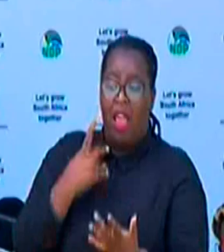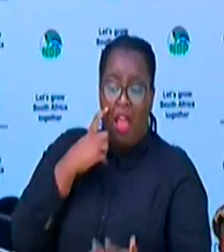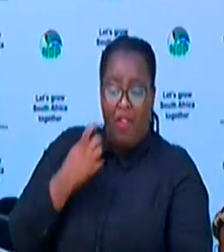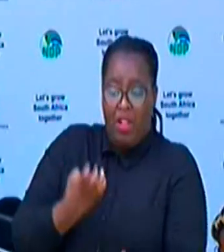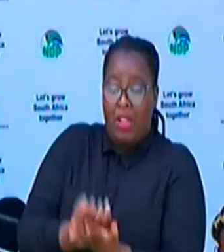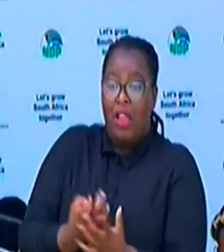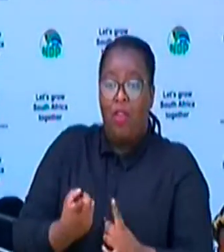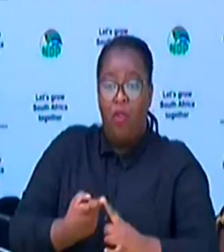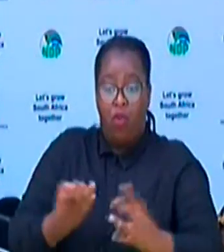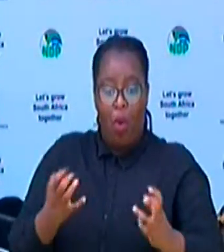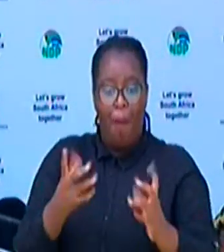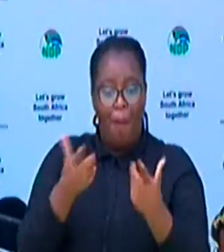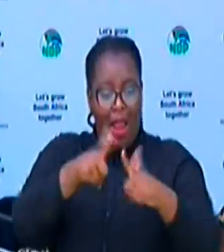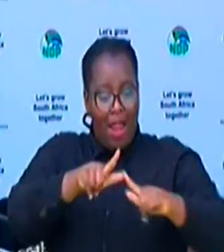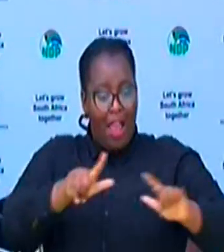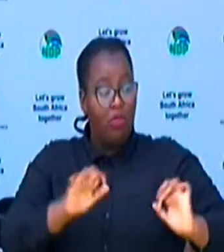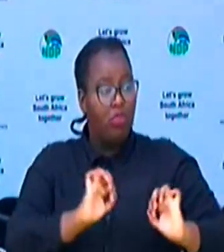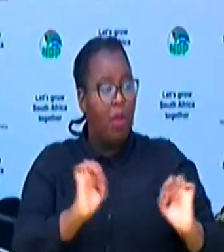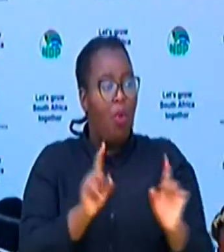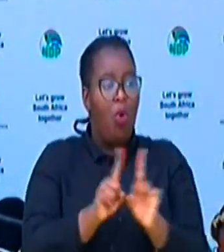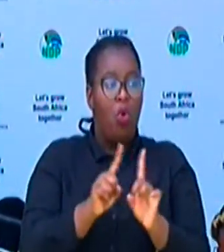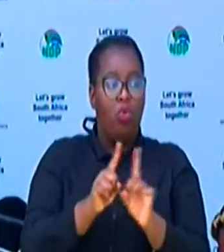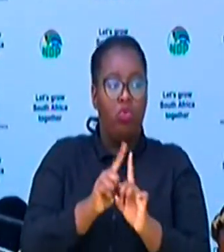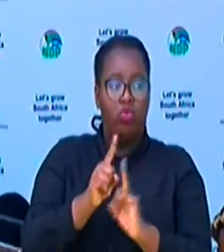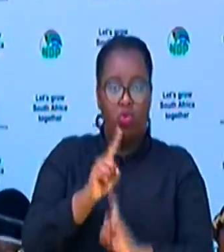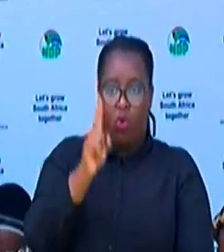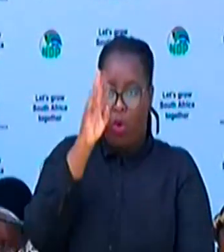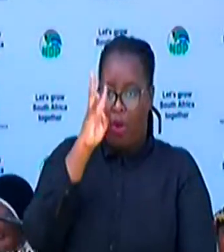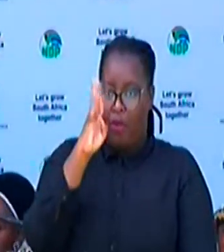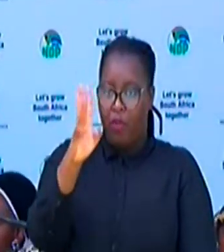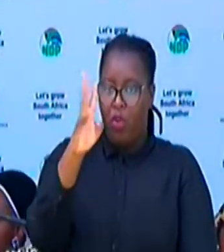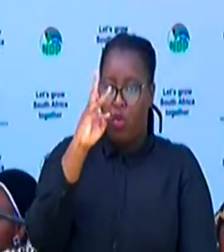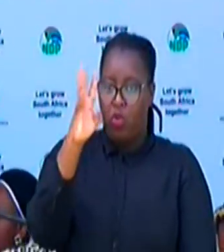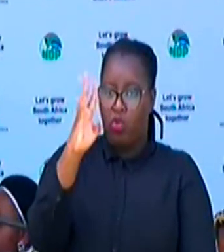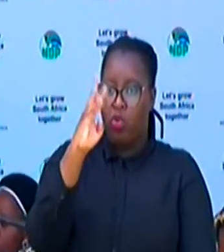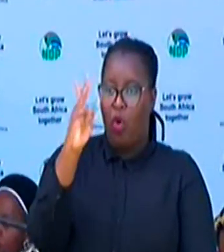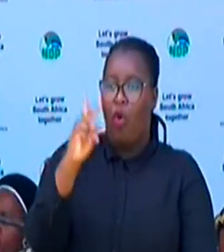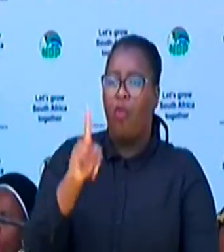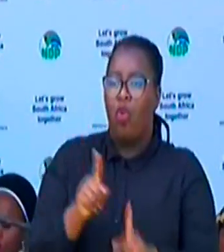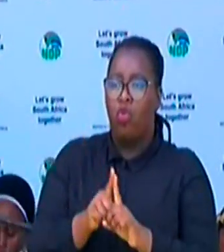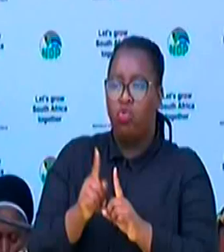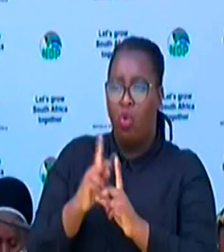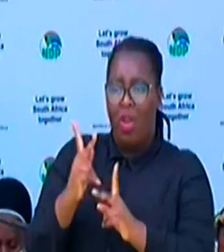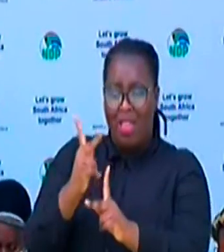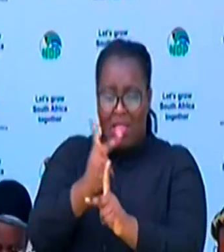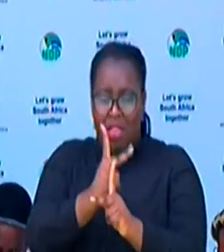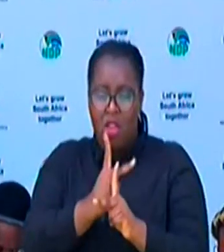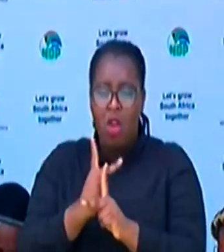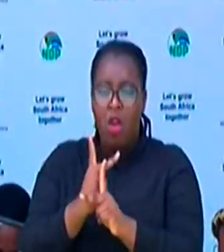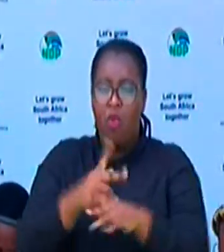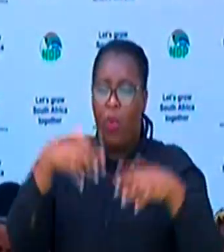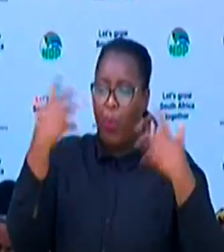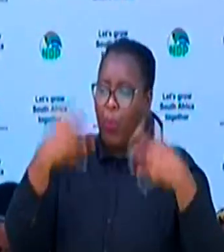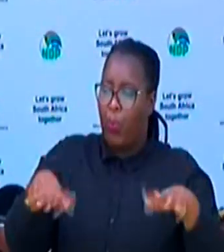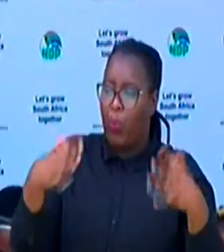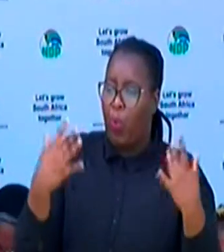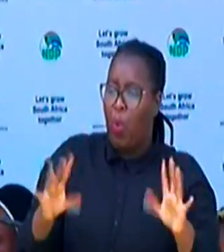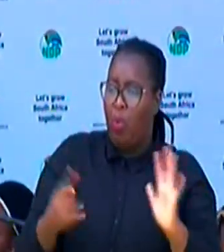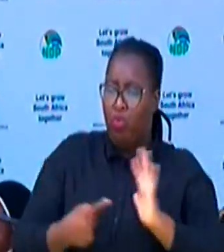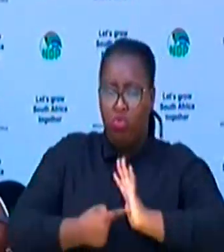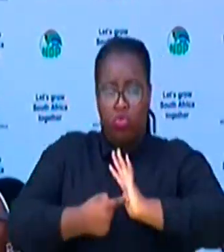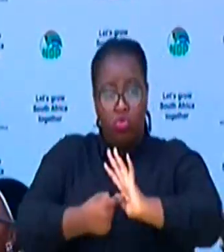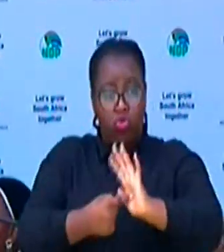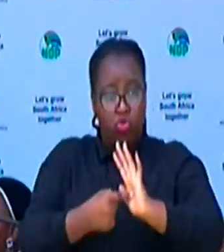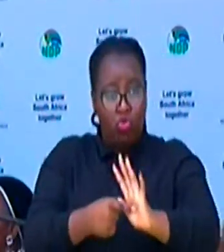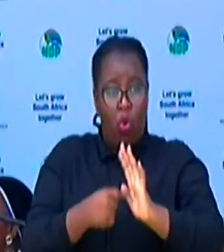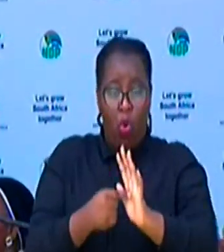and philosophies. They were very careful not to reveal their historic wisdom to